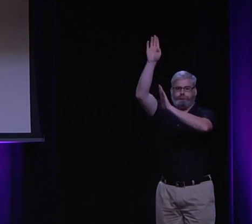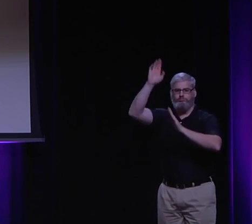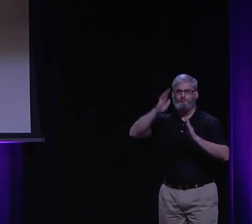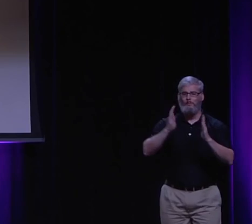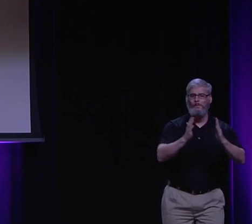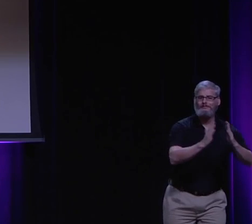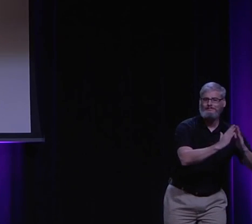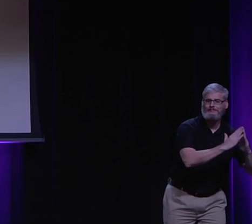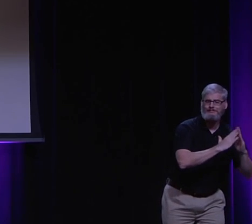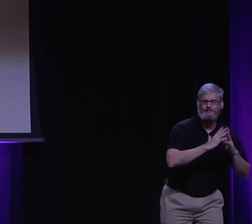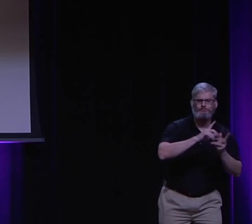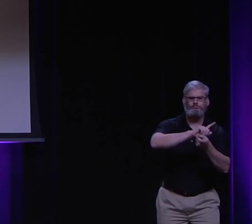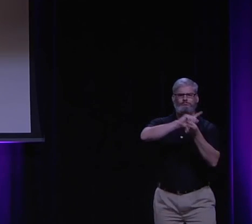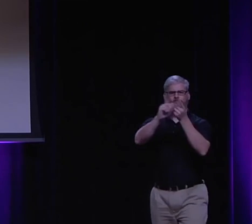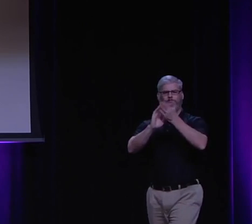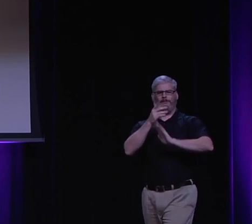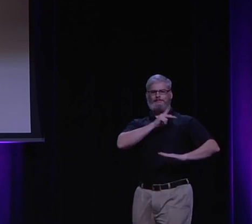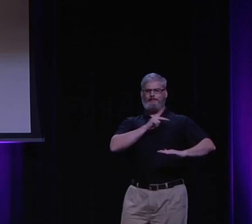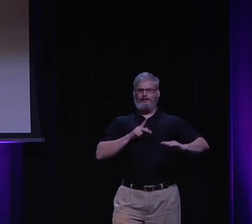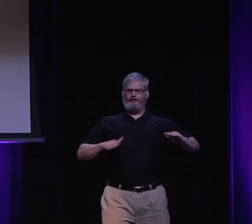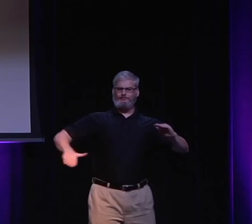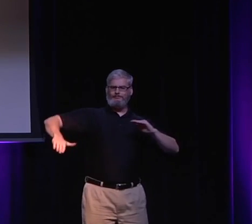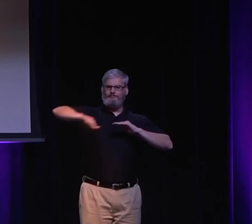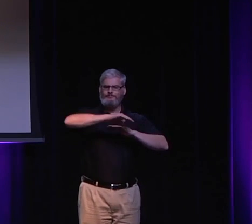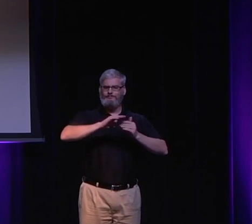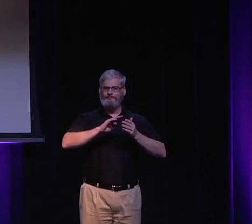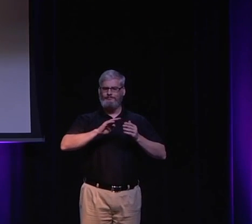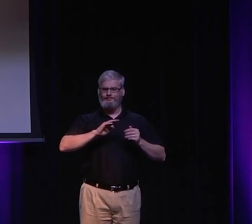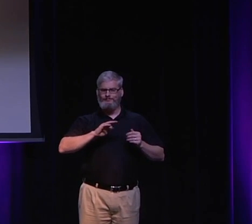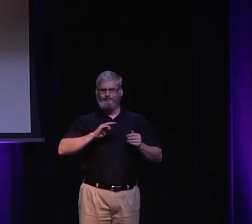Iron Age came a technological development that led to a population boom.